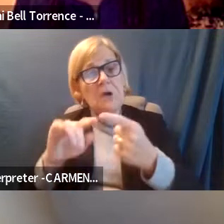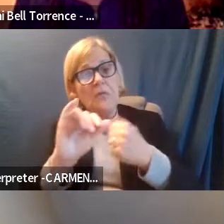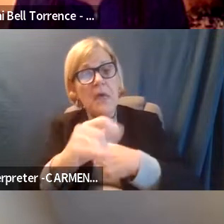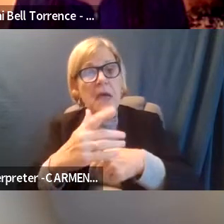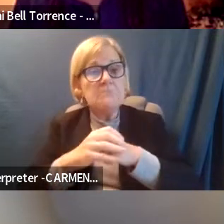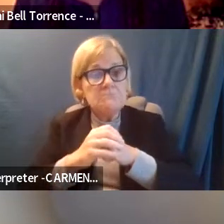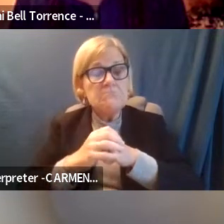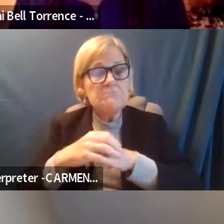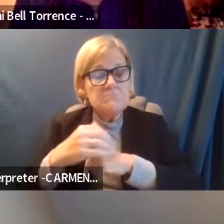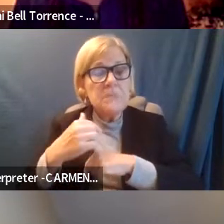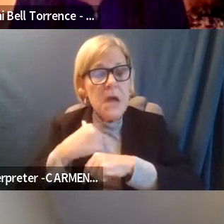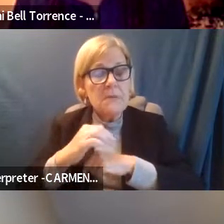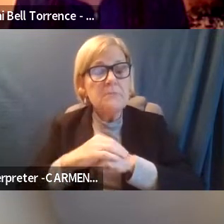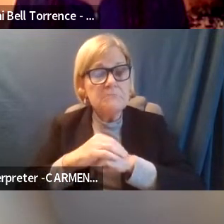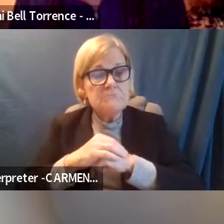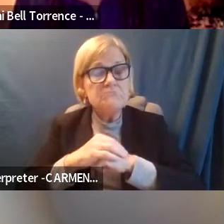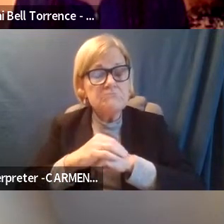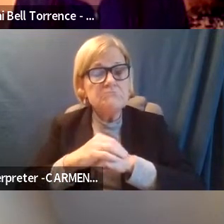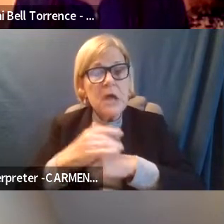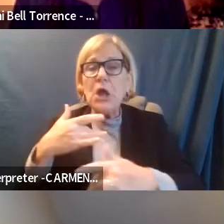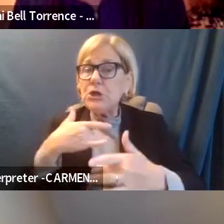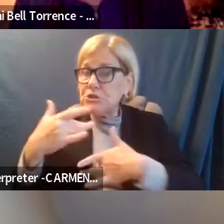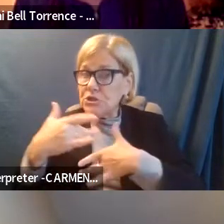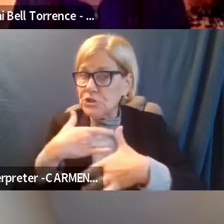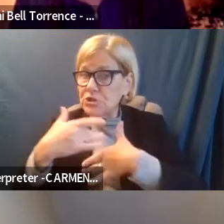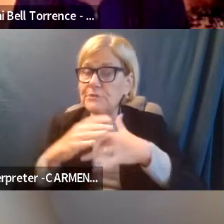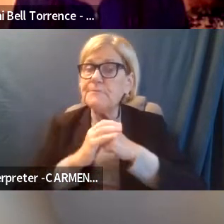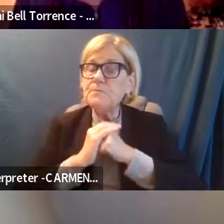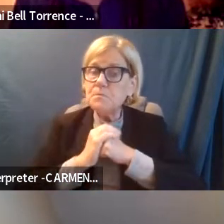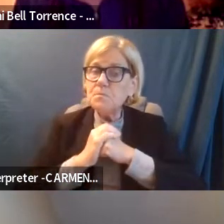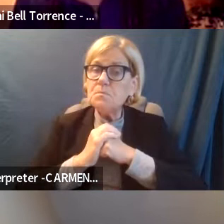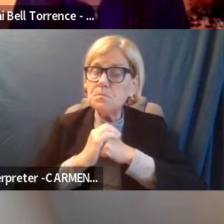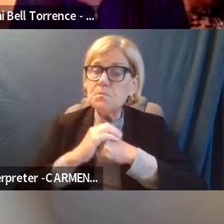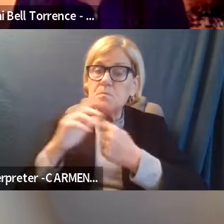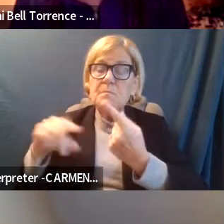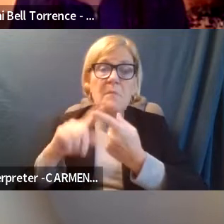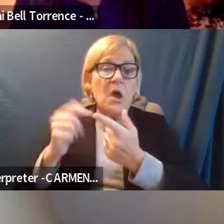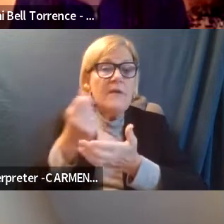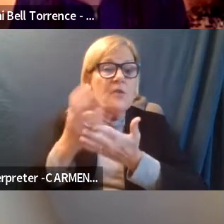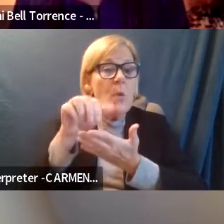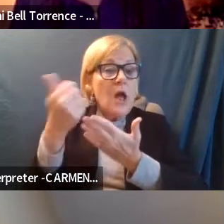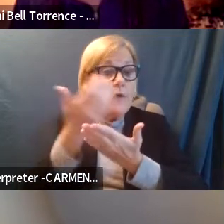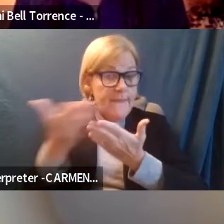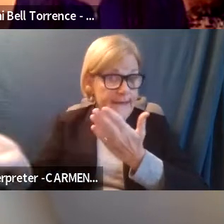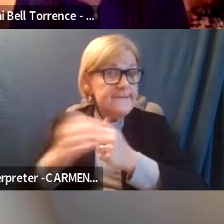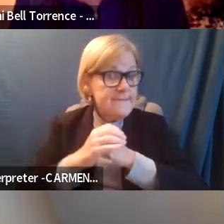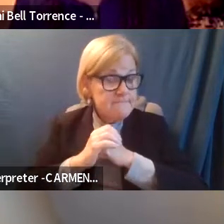I am concerned about a few other things though.